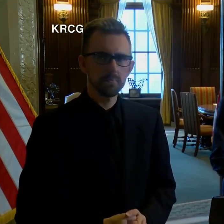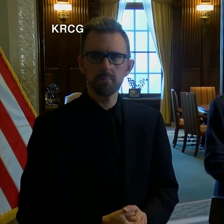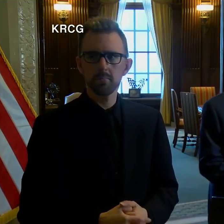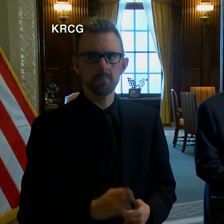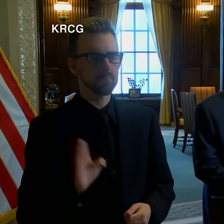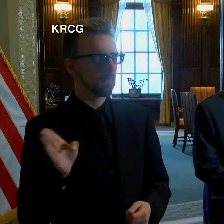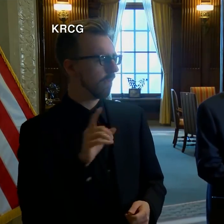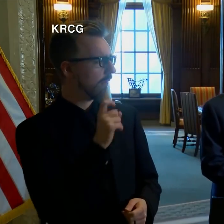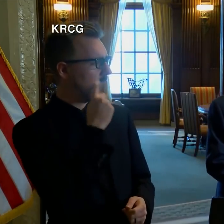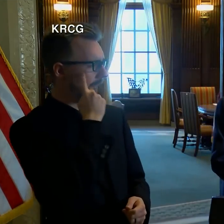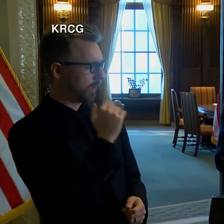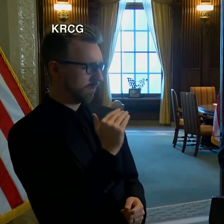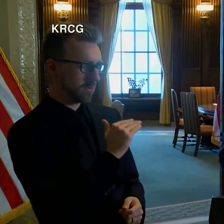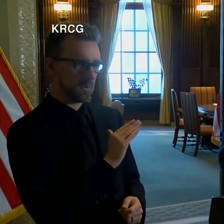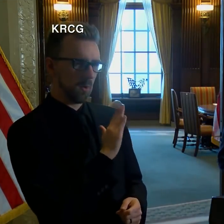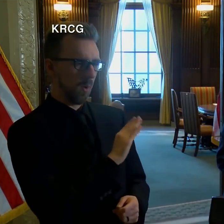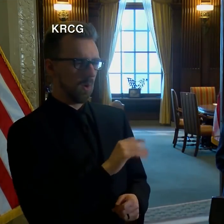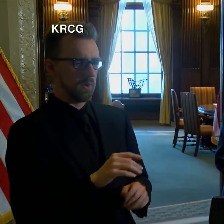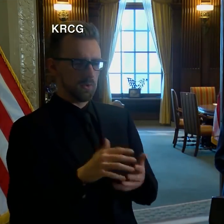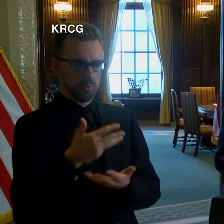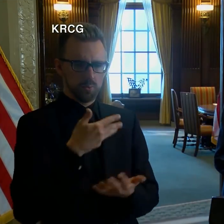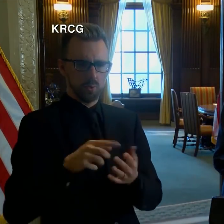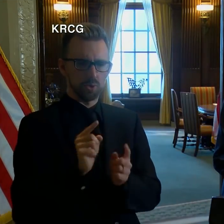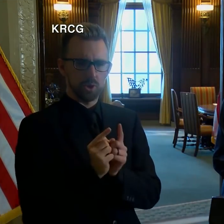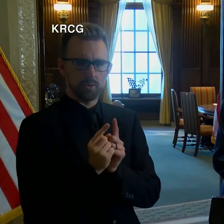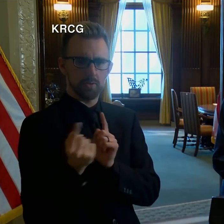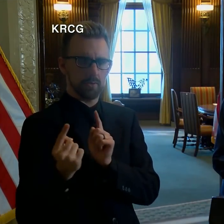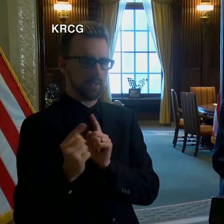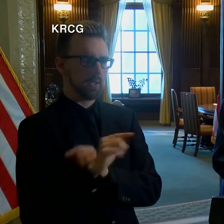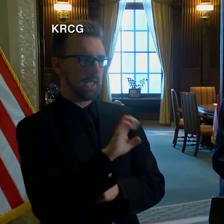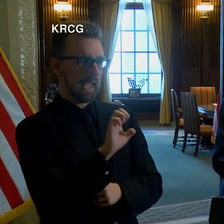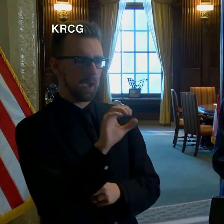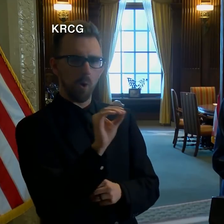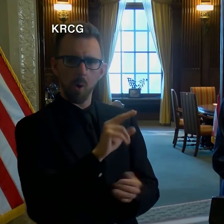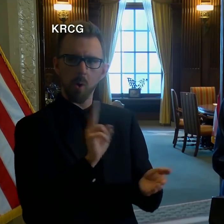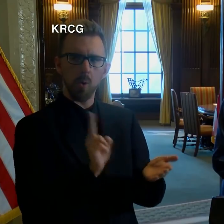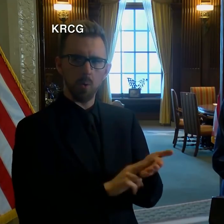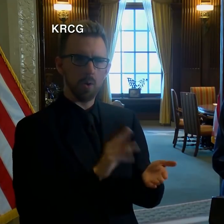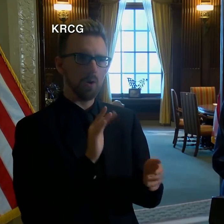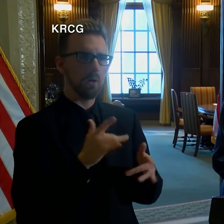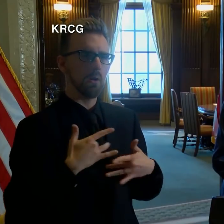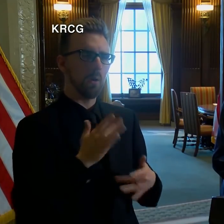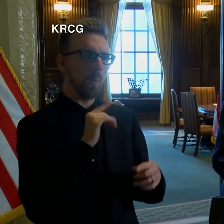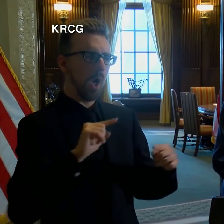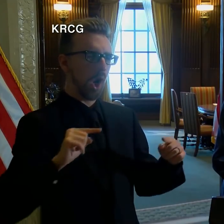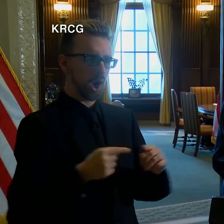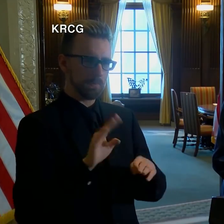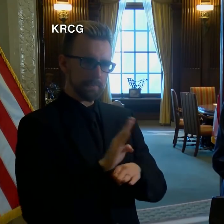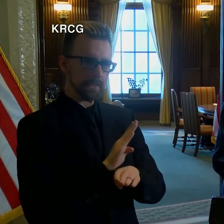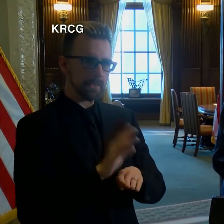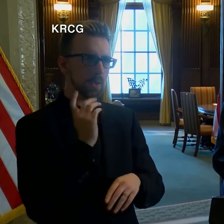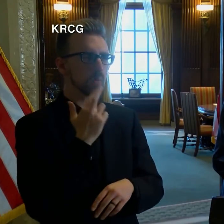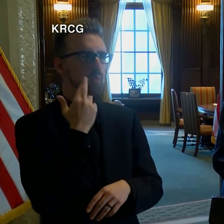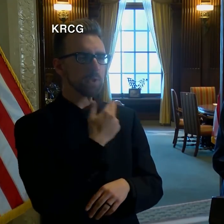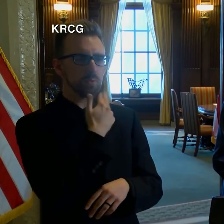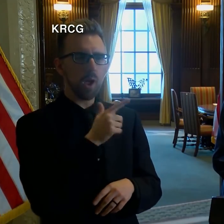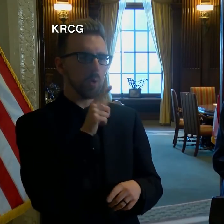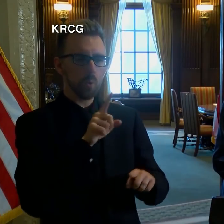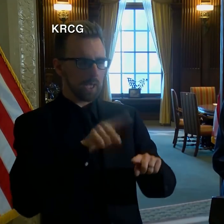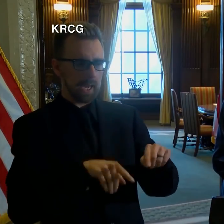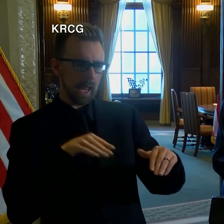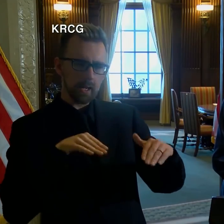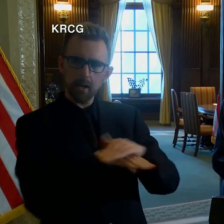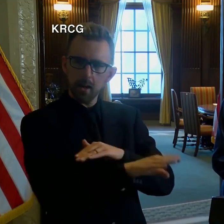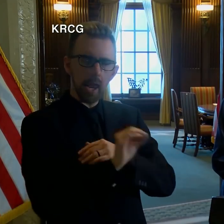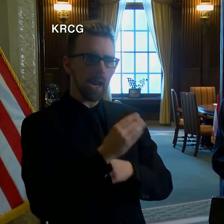Dr. Carson, if you're a social distancing executive order, this would likely hurt a lot of businesses, restaurants, you can't have people come in